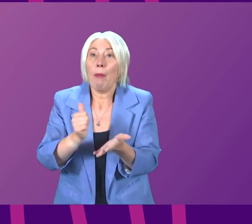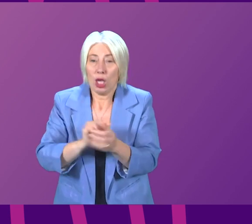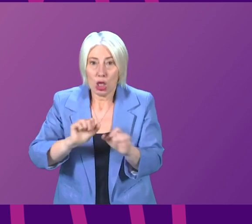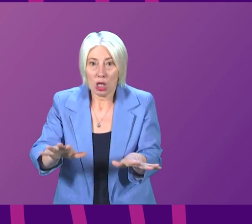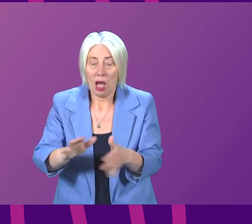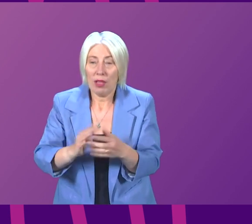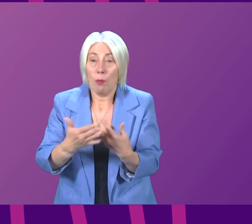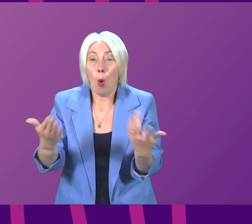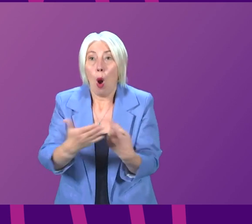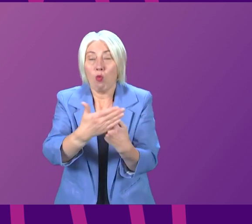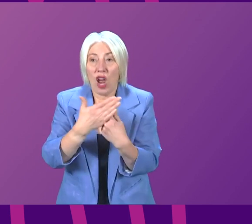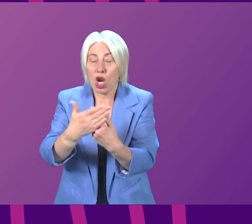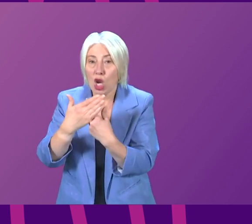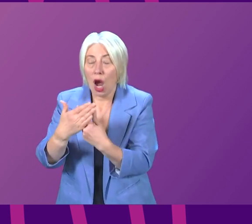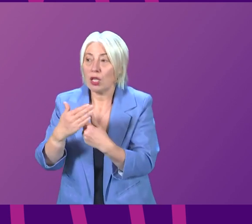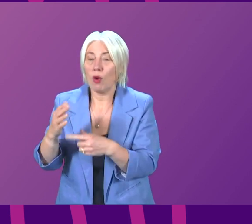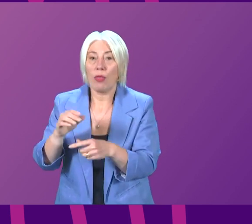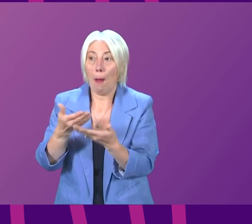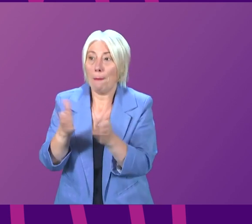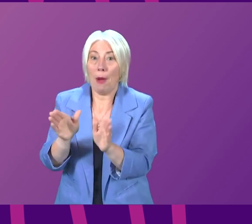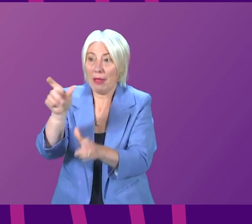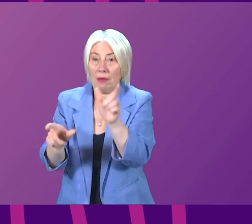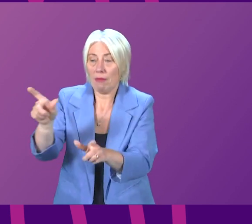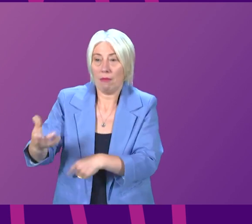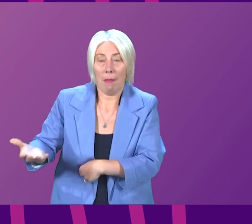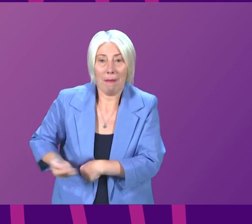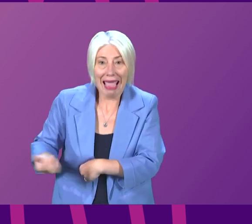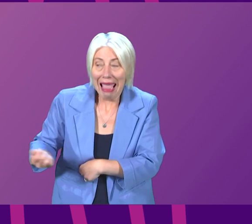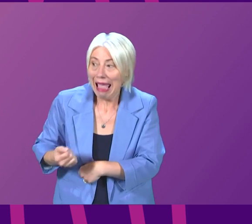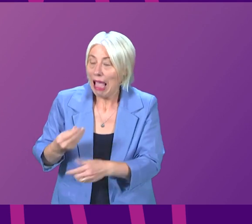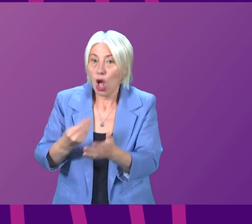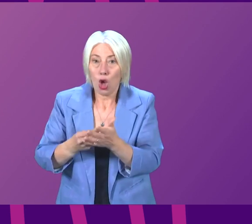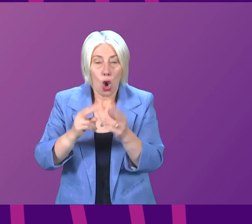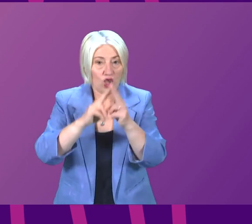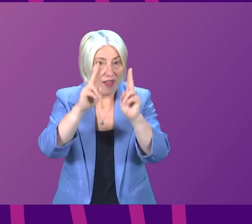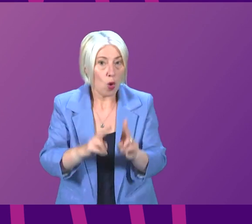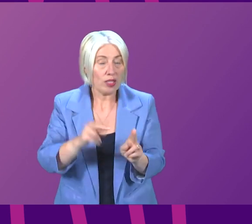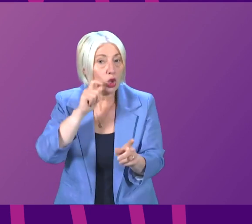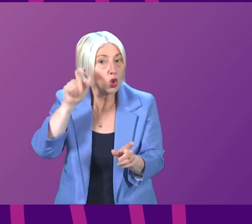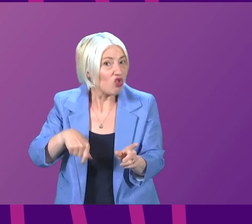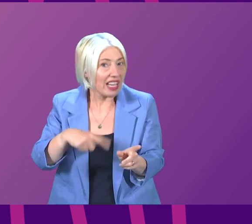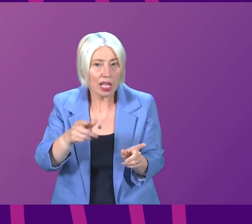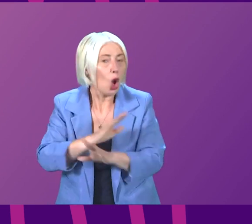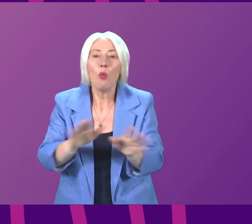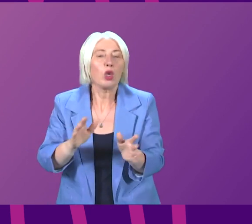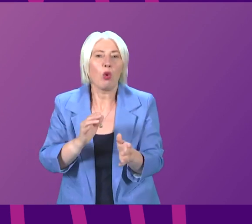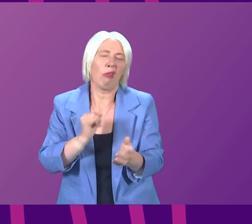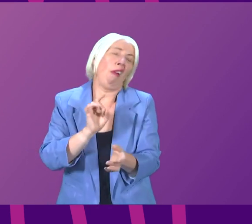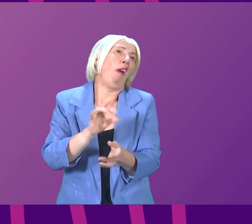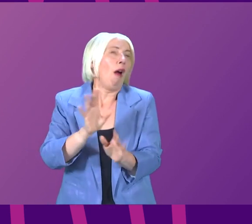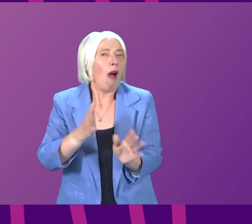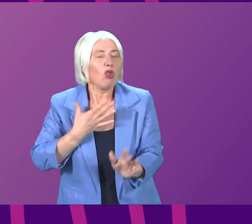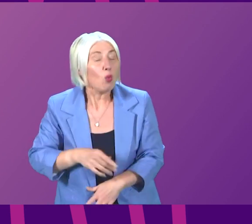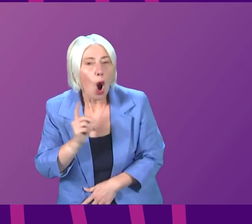Increasing pressures from public sector pay, from the costs of housing Ukrainians, for example, which none of us grudge at all.